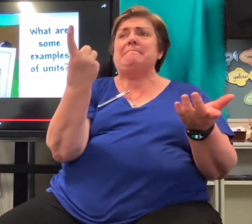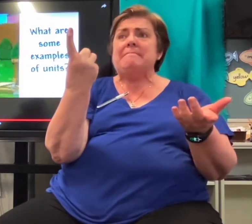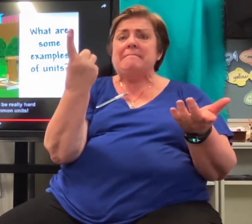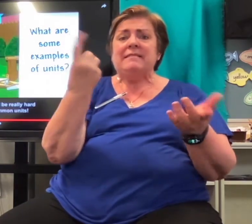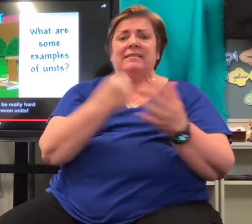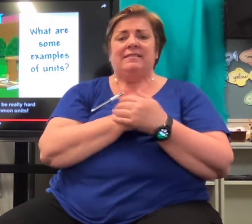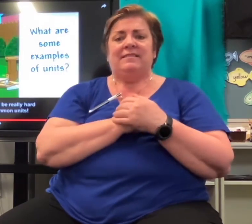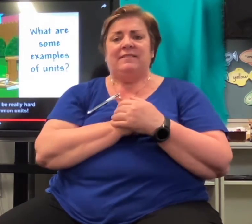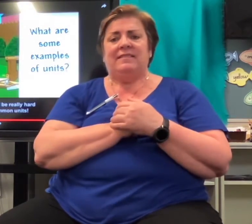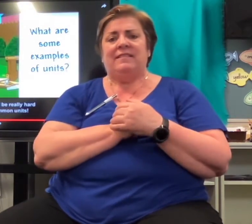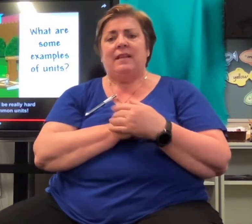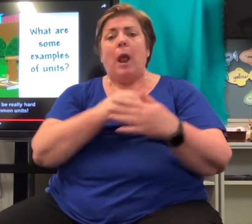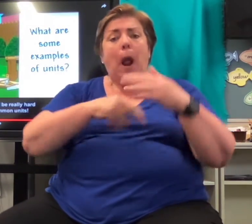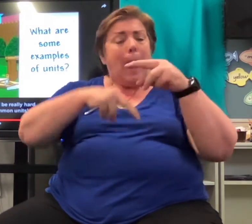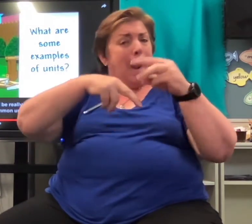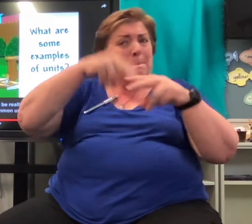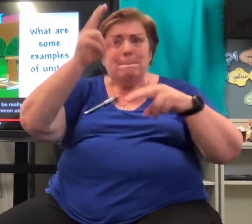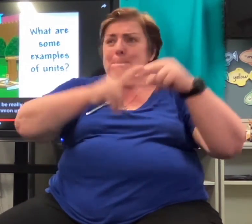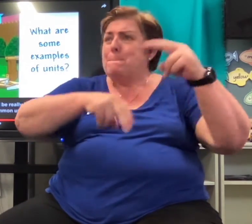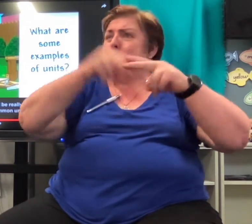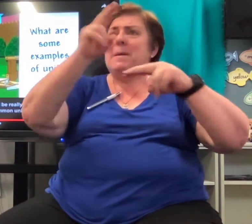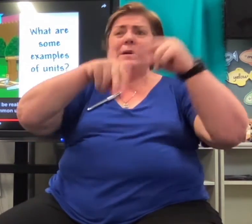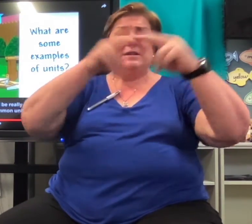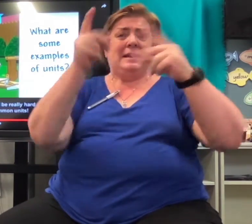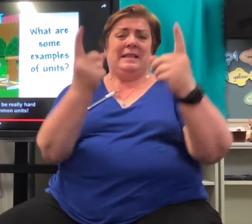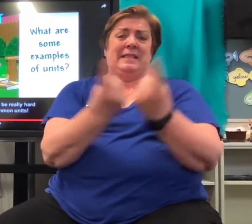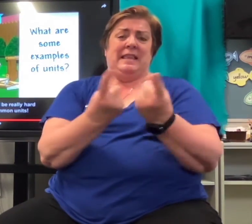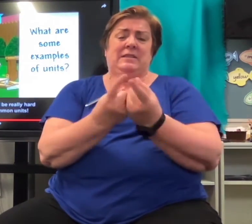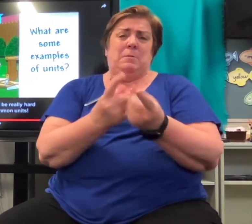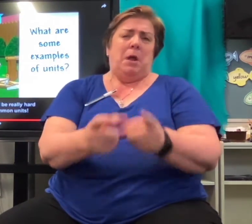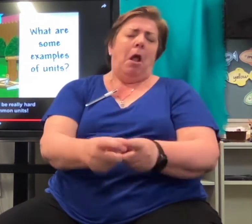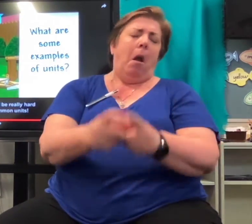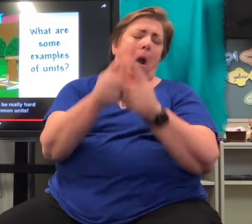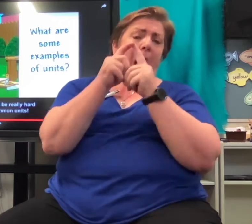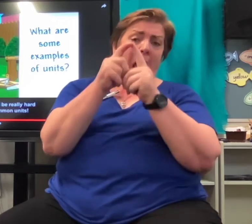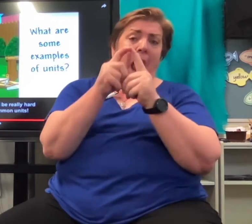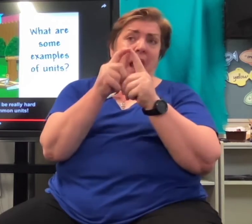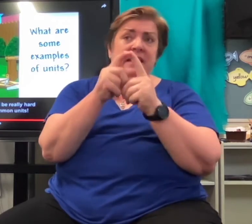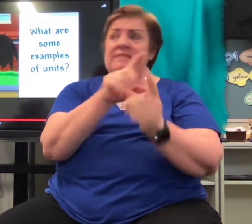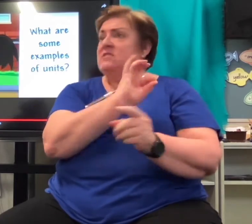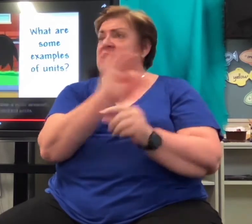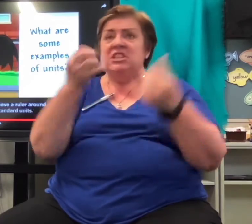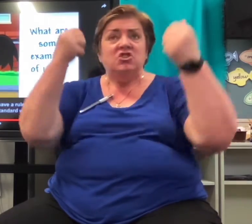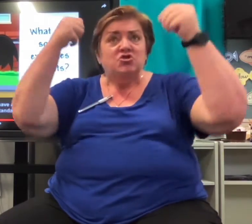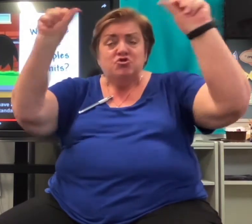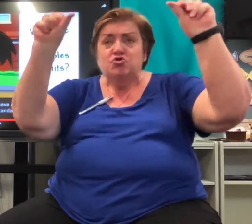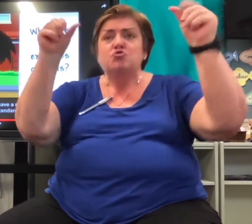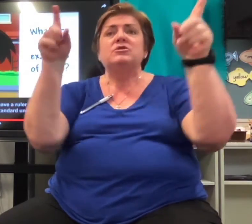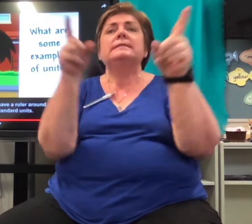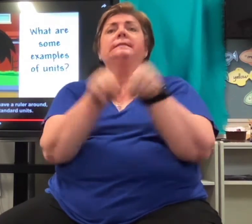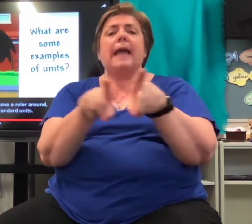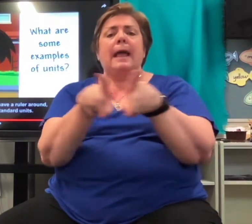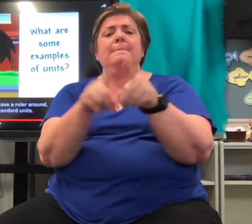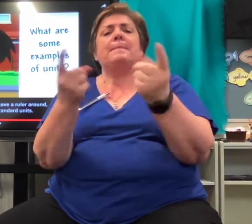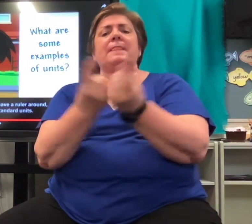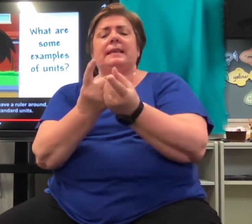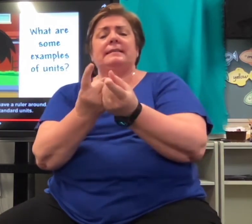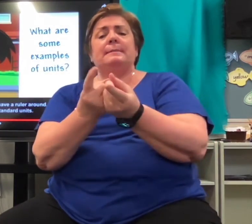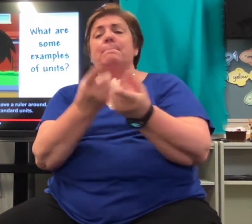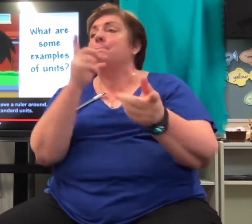Building things would be really hard if we didn't use common units. But sometimes you don't have a roller around, so